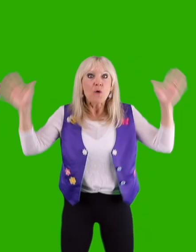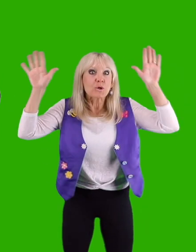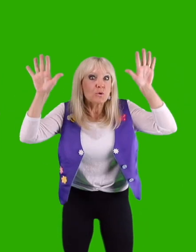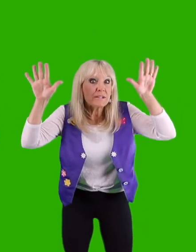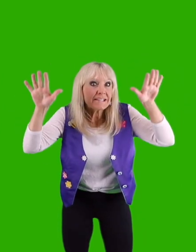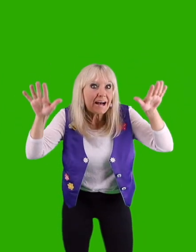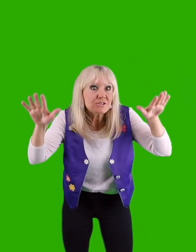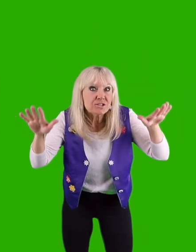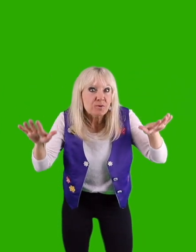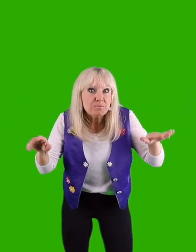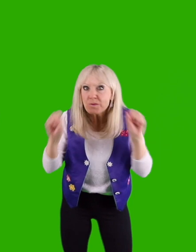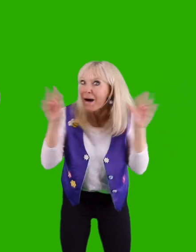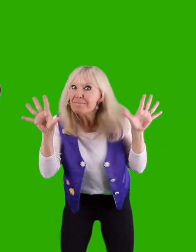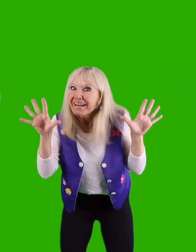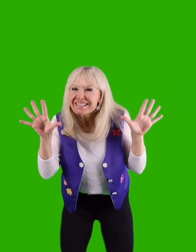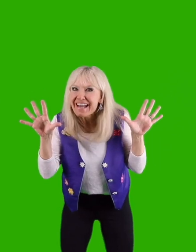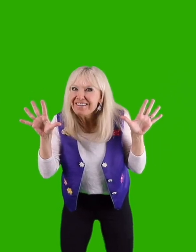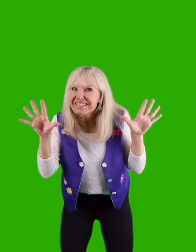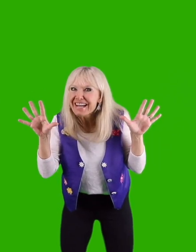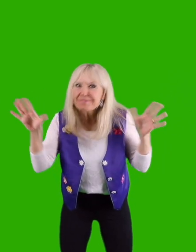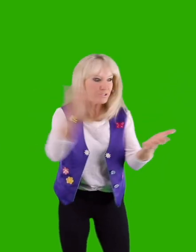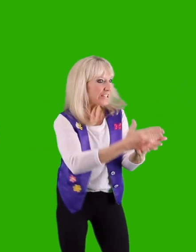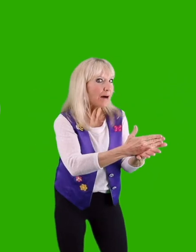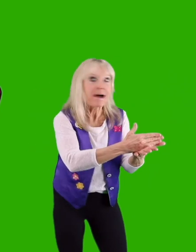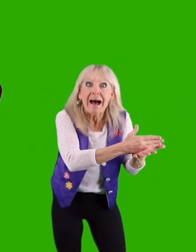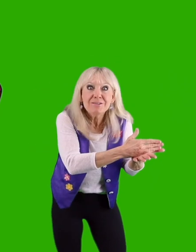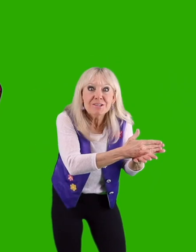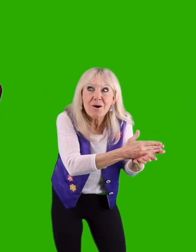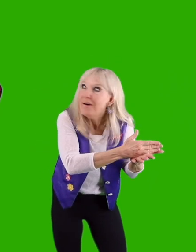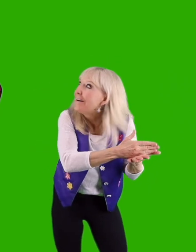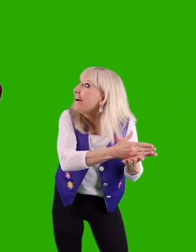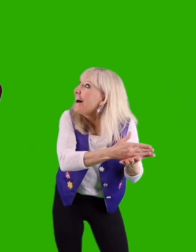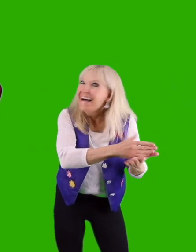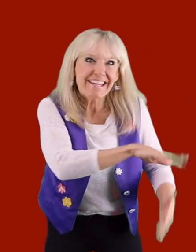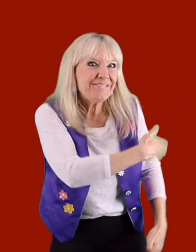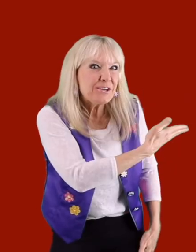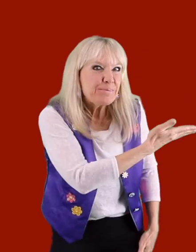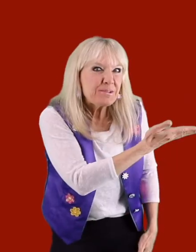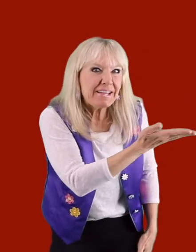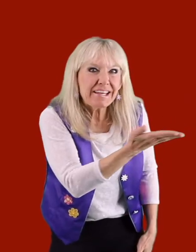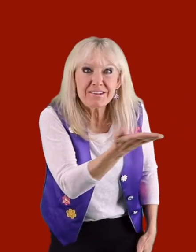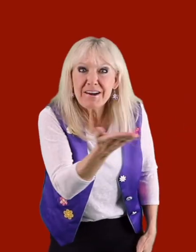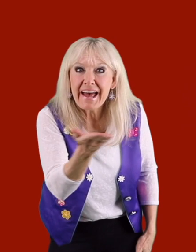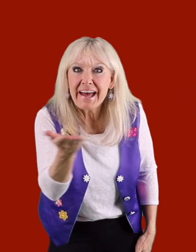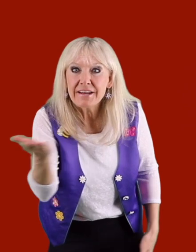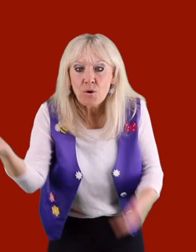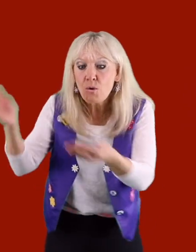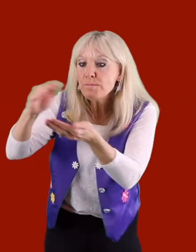We're cooling down just one more pop. Cause now it's time to stop. Alto. So, if you put me in your hand and hold